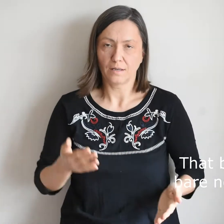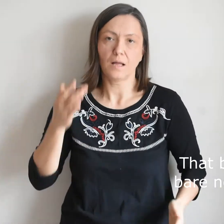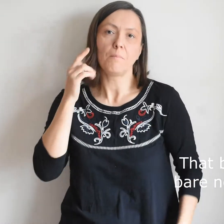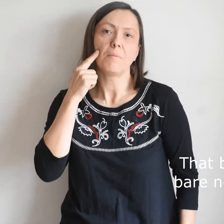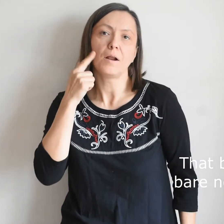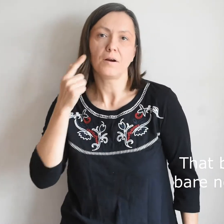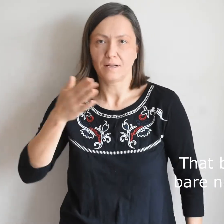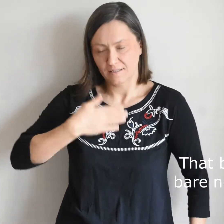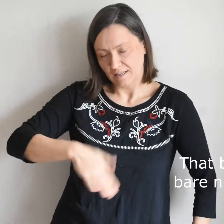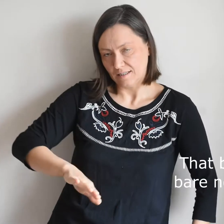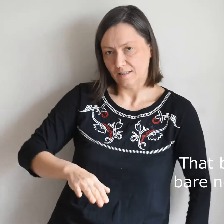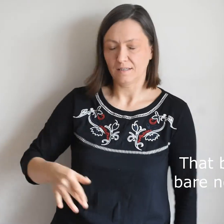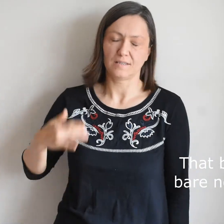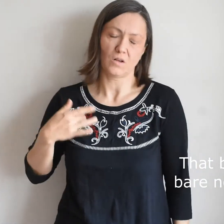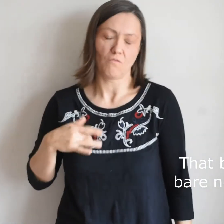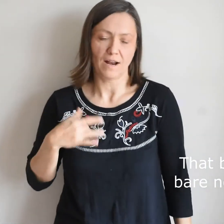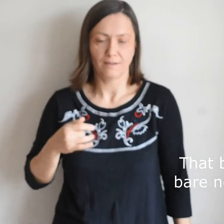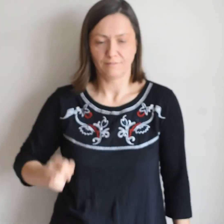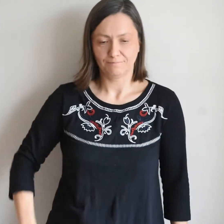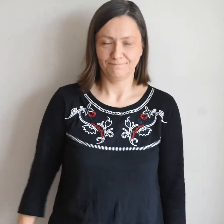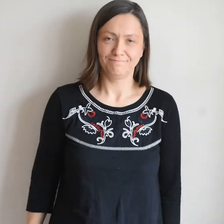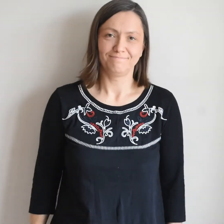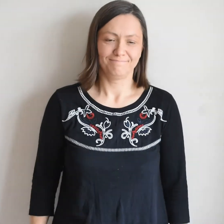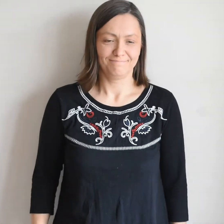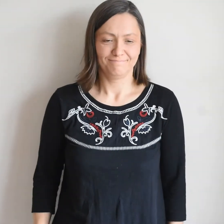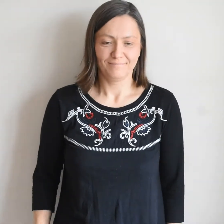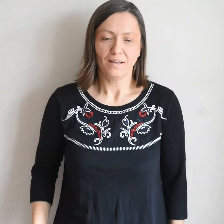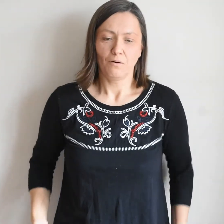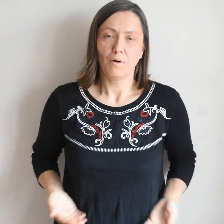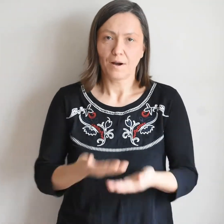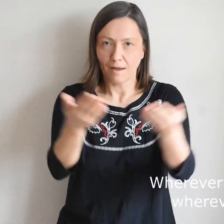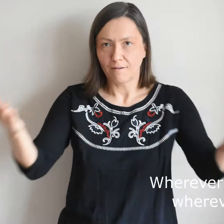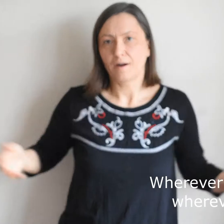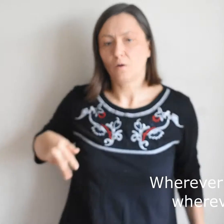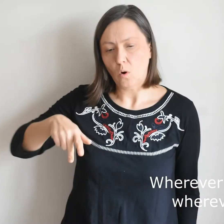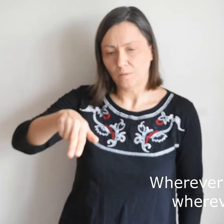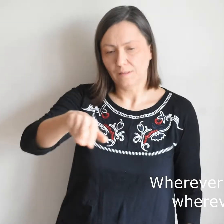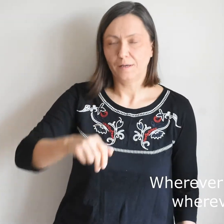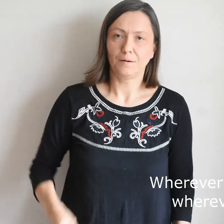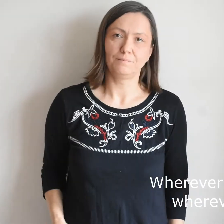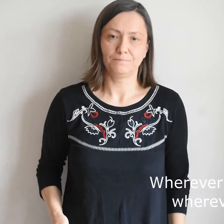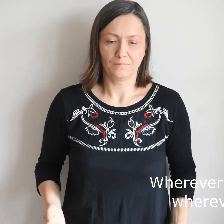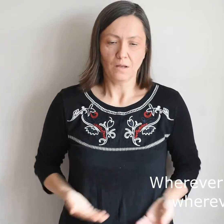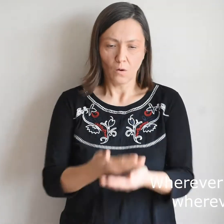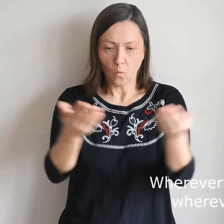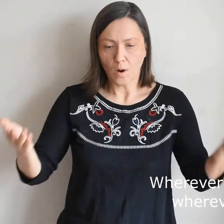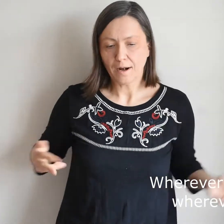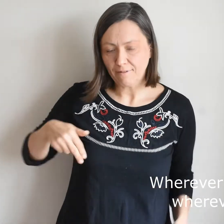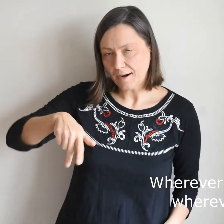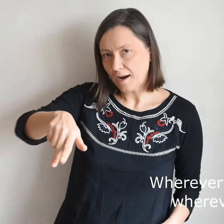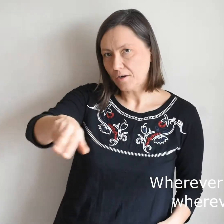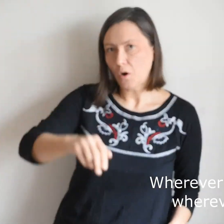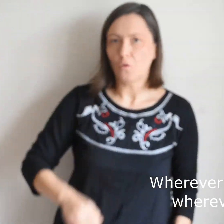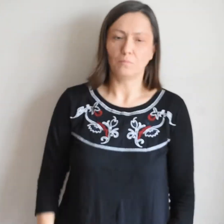the bare necessities of life. Wherever I wander, wherever I roam,